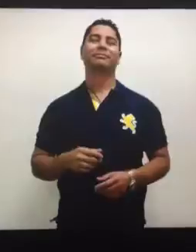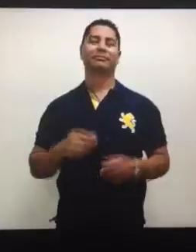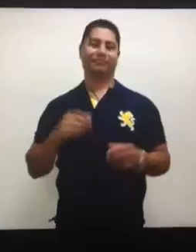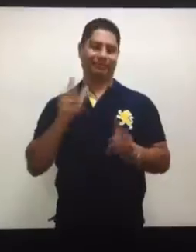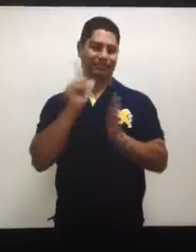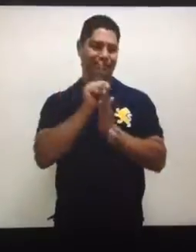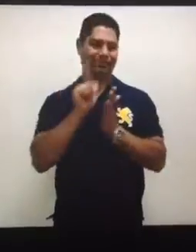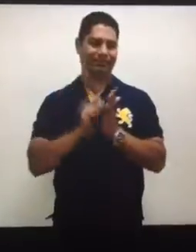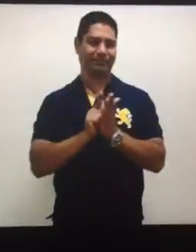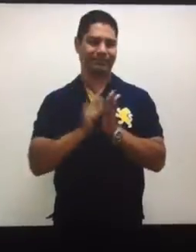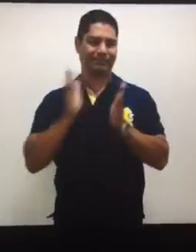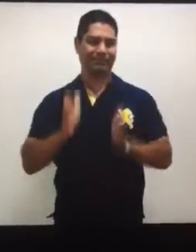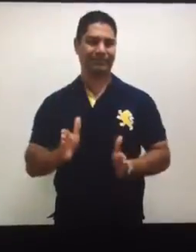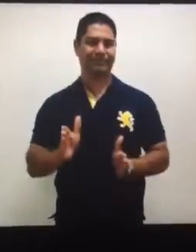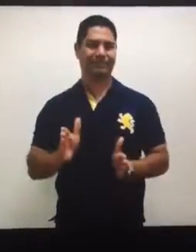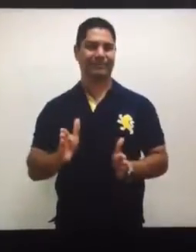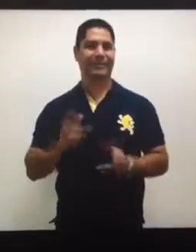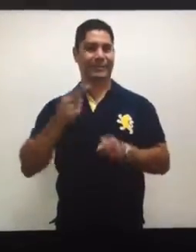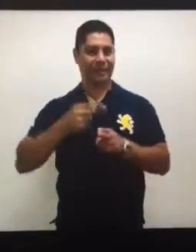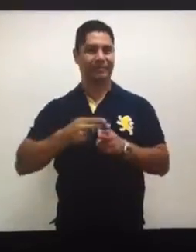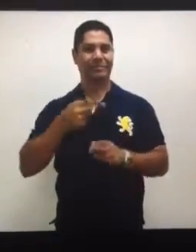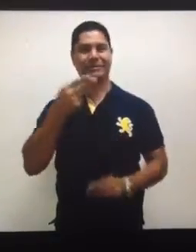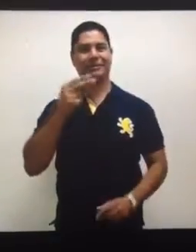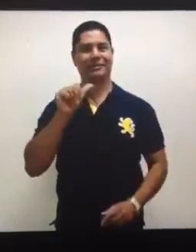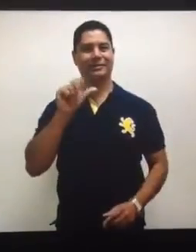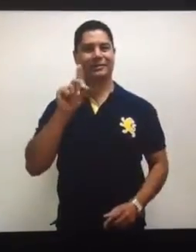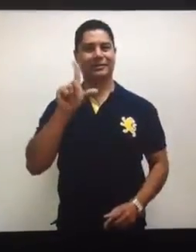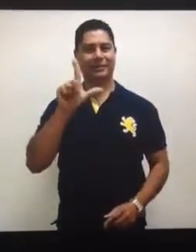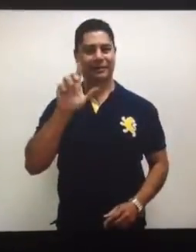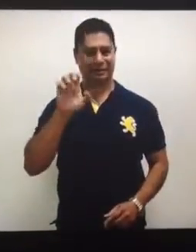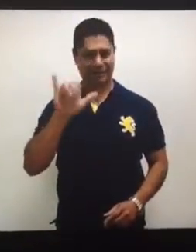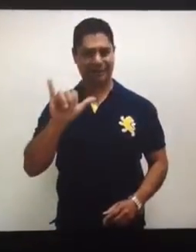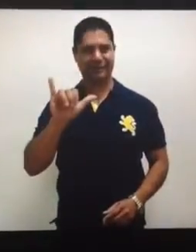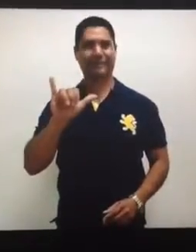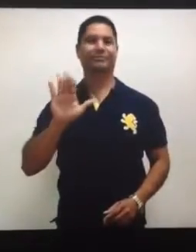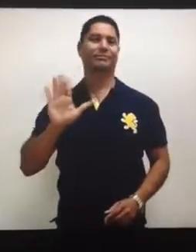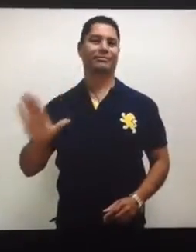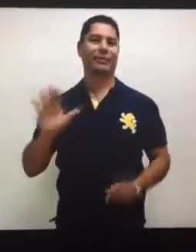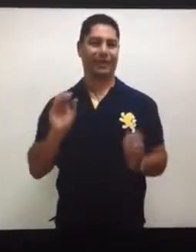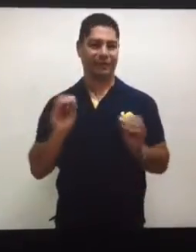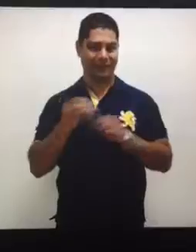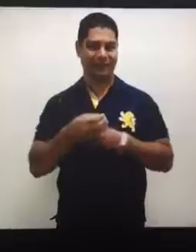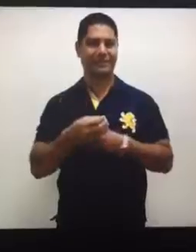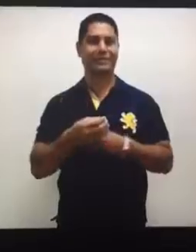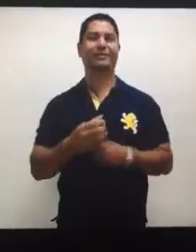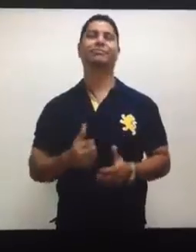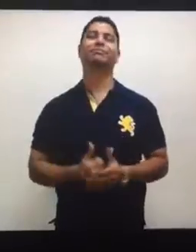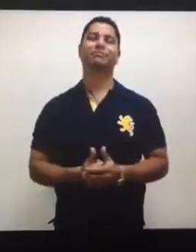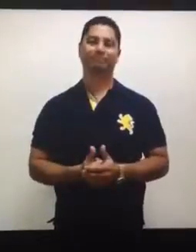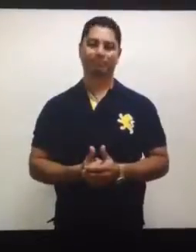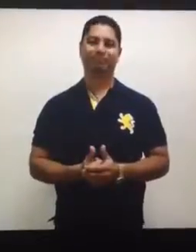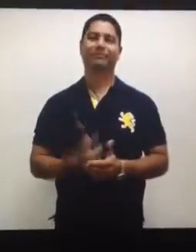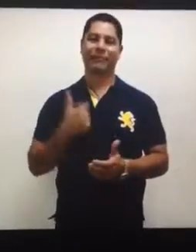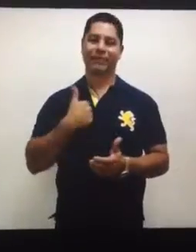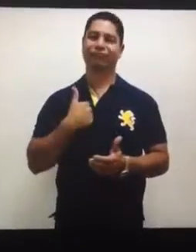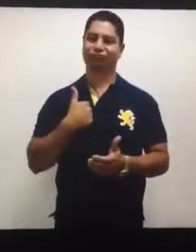I came here from Mexico so that I could visit the offices of Hadley, they're a lawyer company.